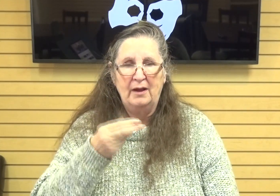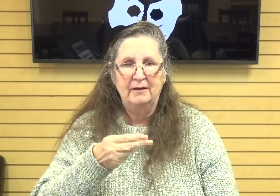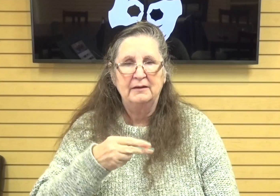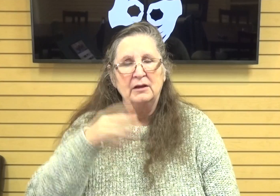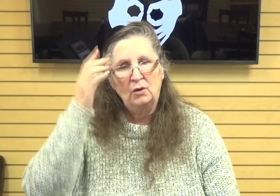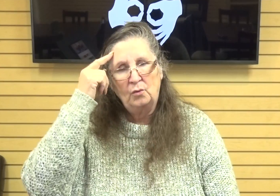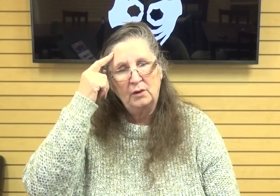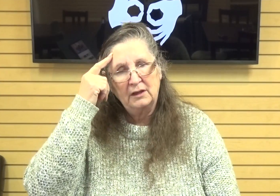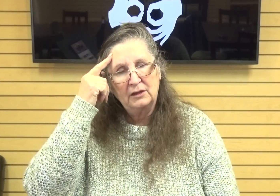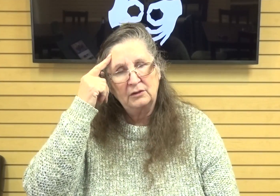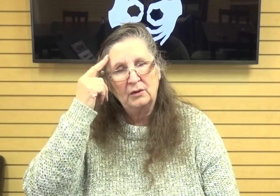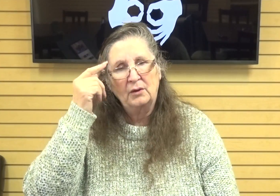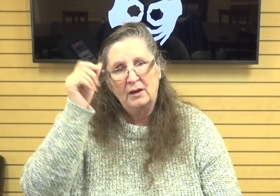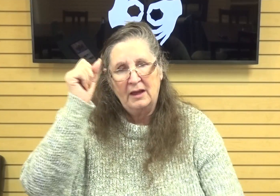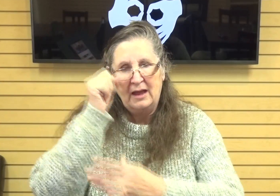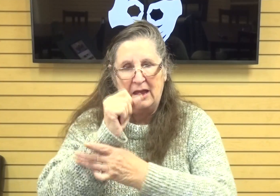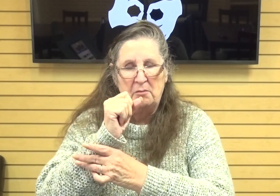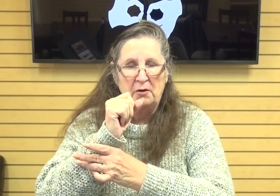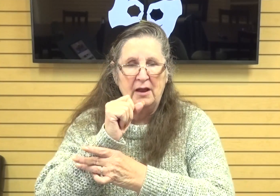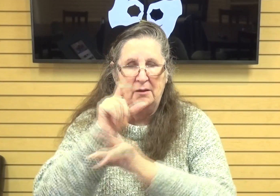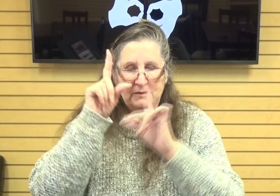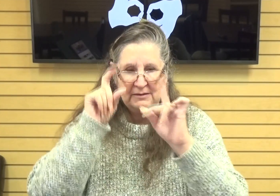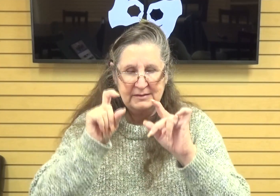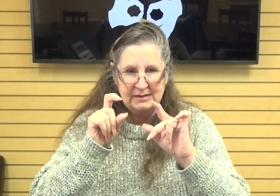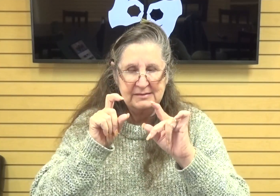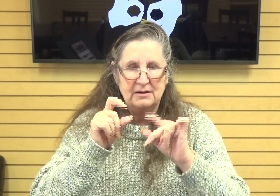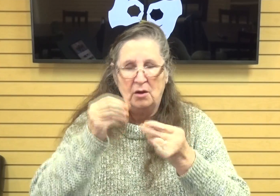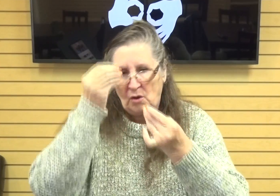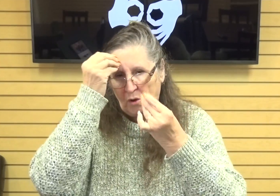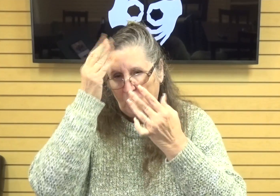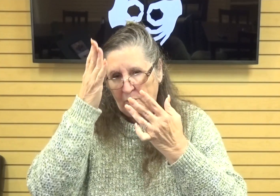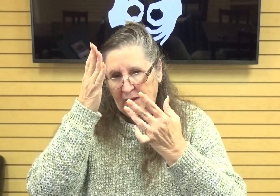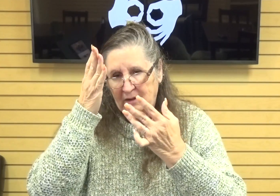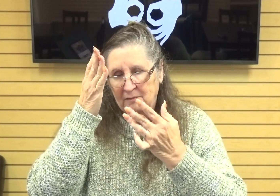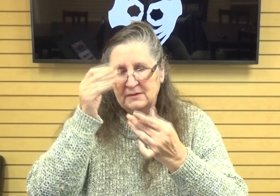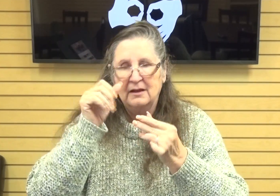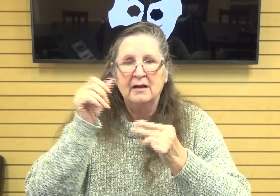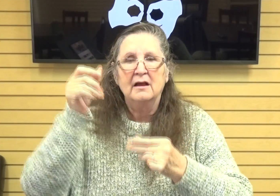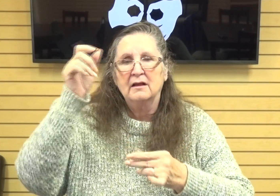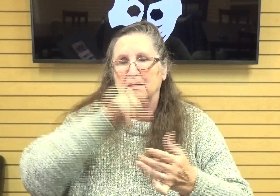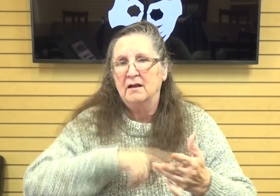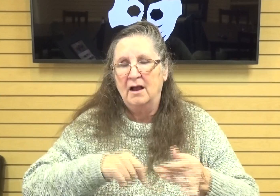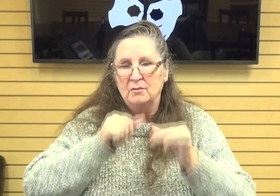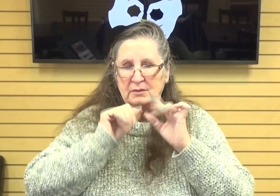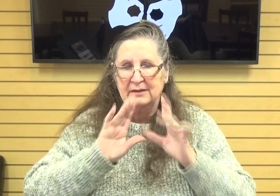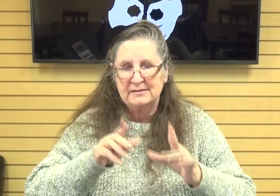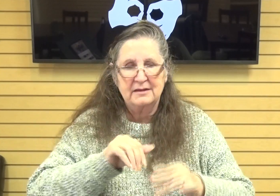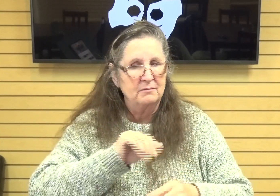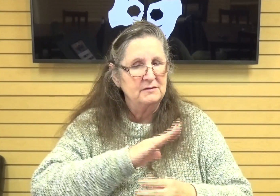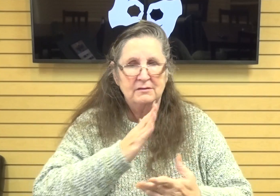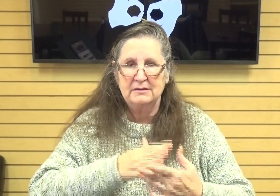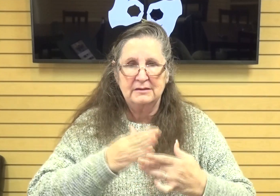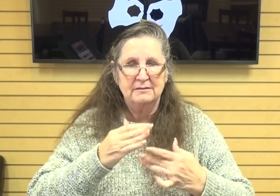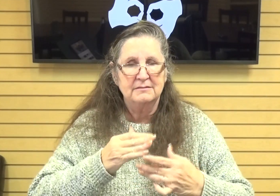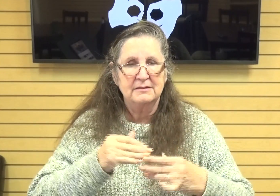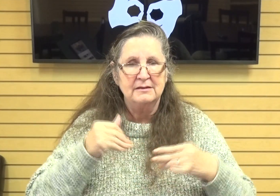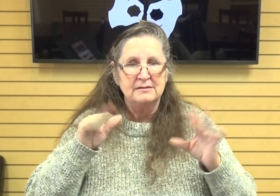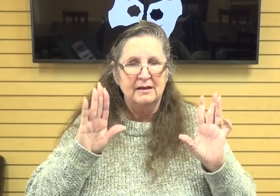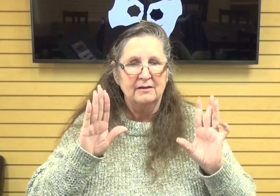of obedience and how the lord blessed him for holding nothing back god saw and god provided um and